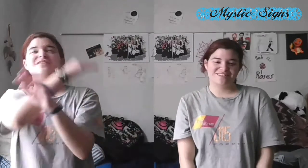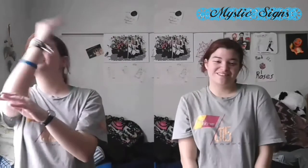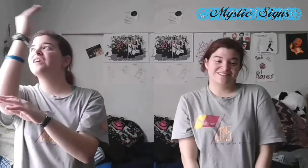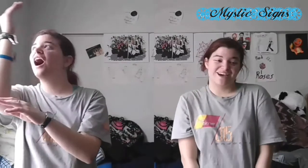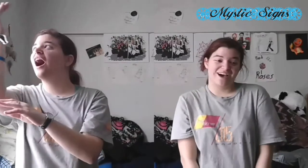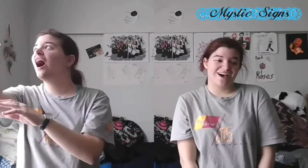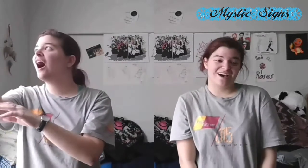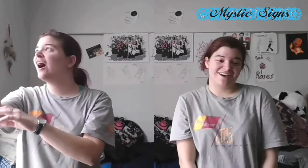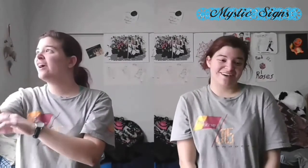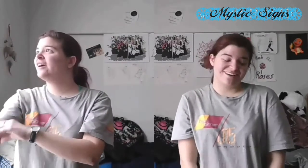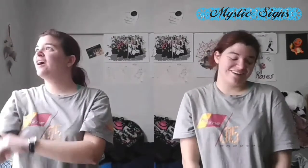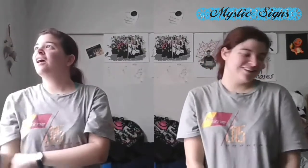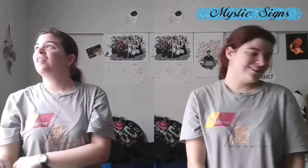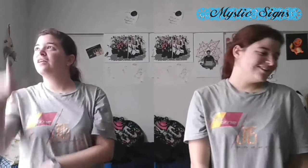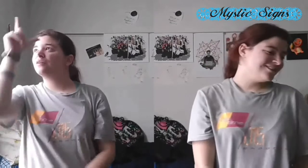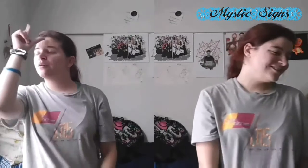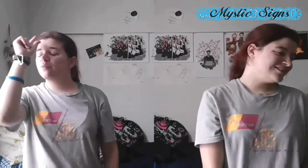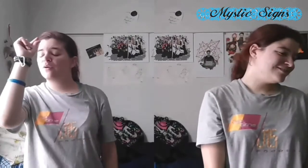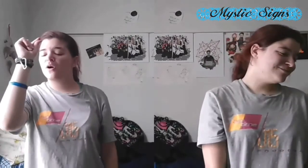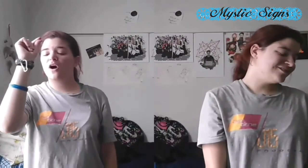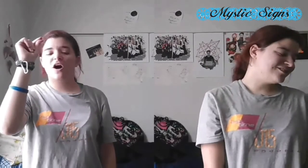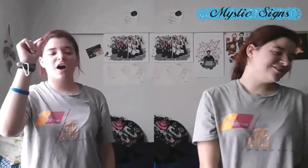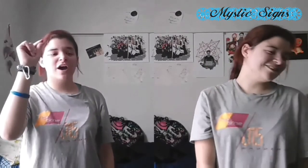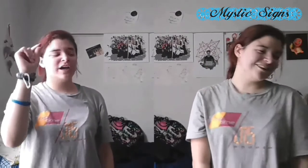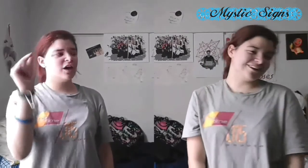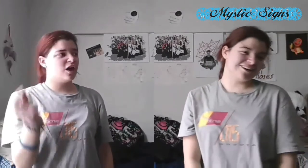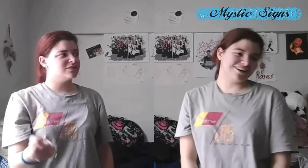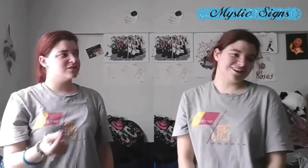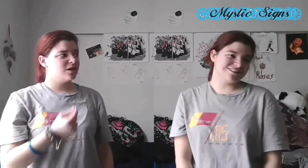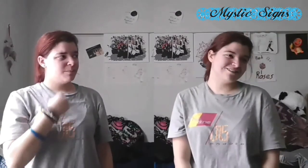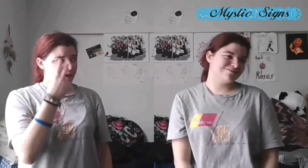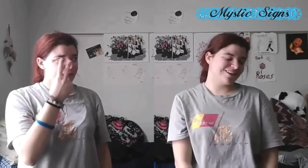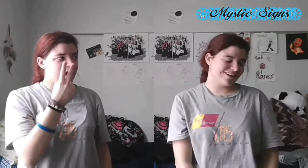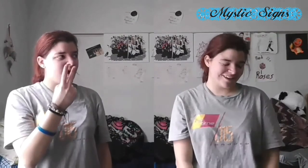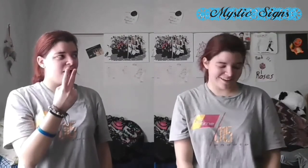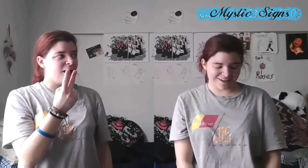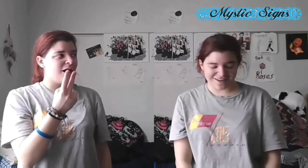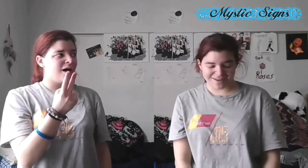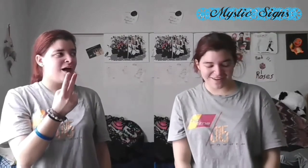sky, then a boy caught my eye,